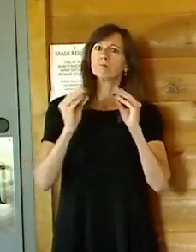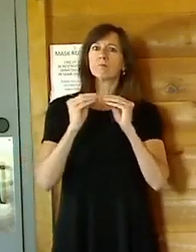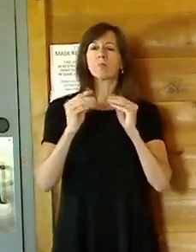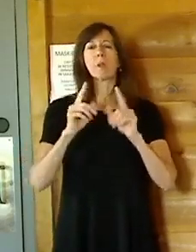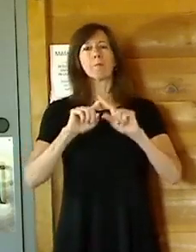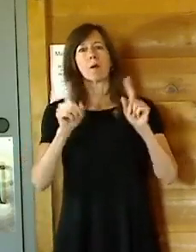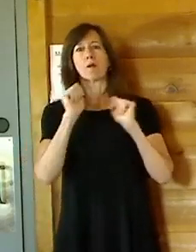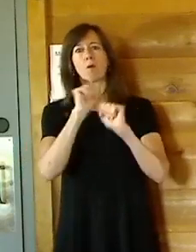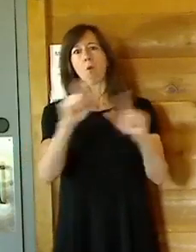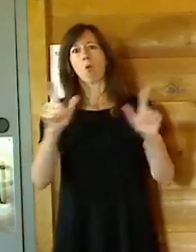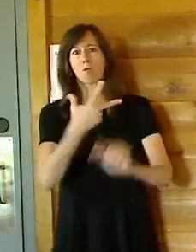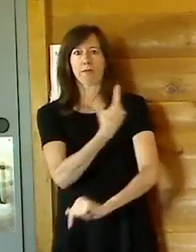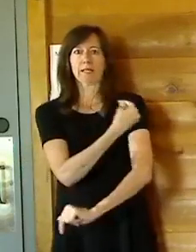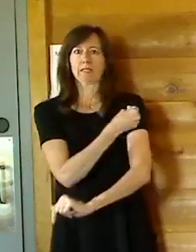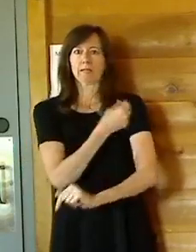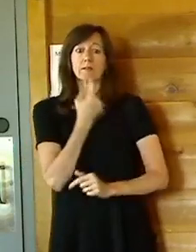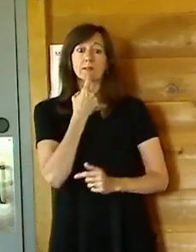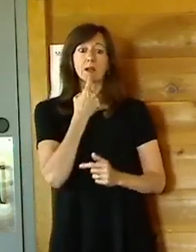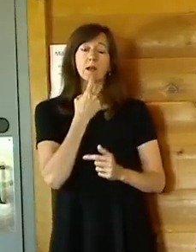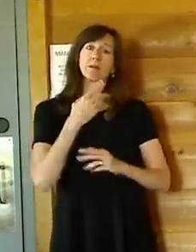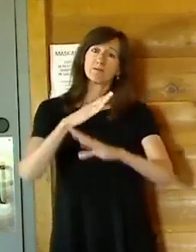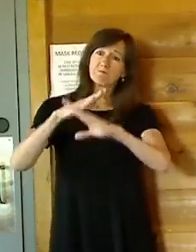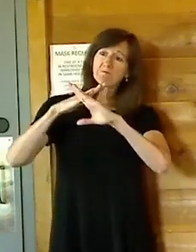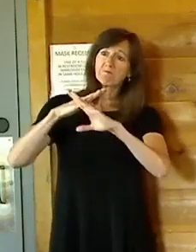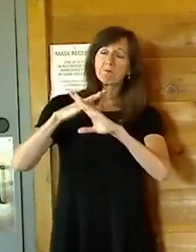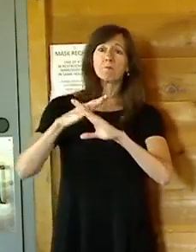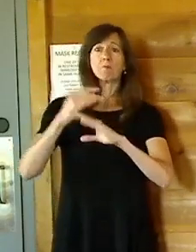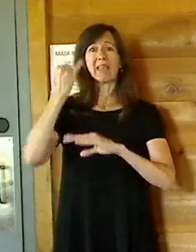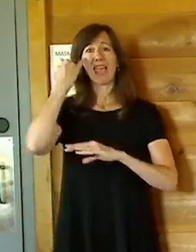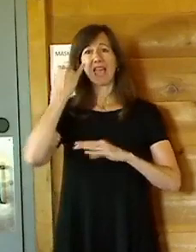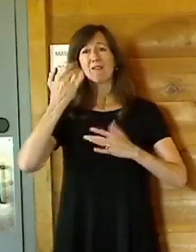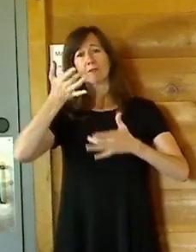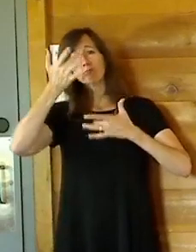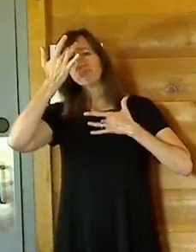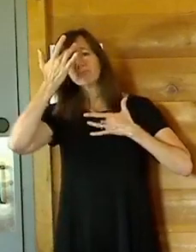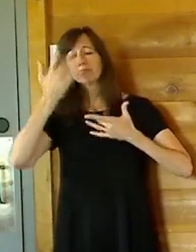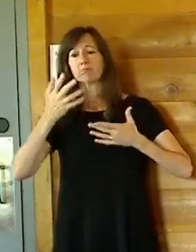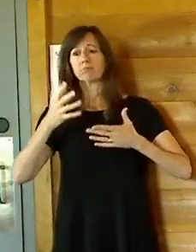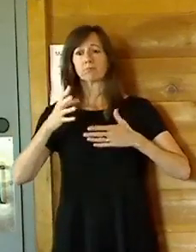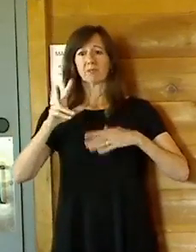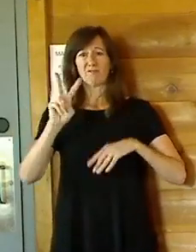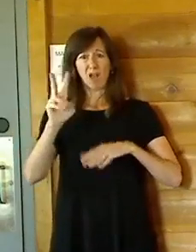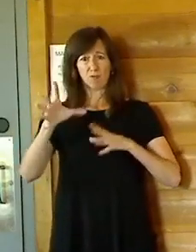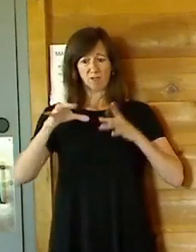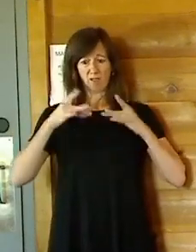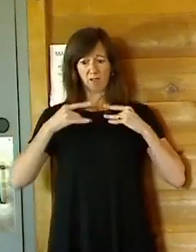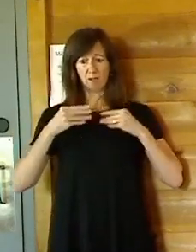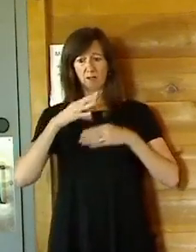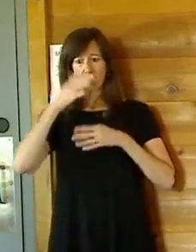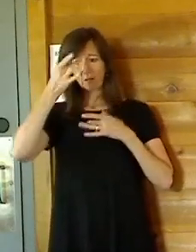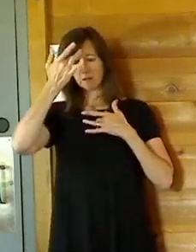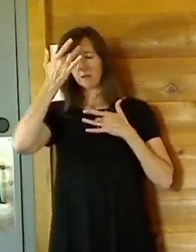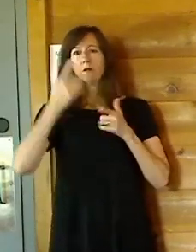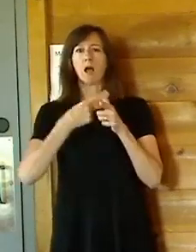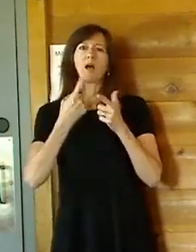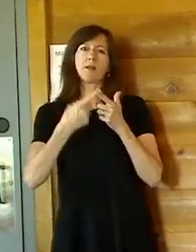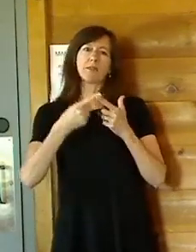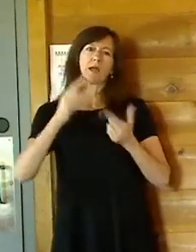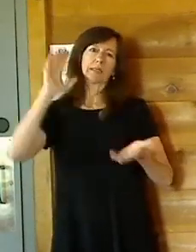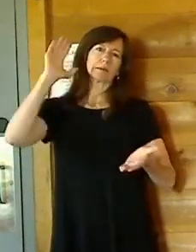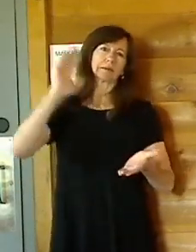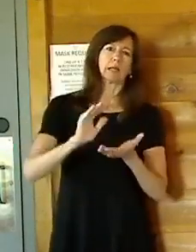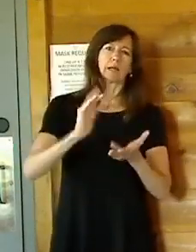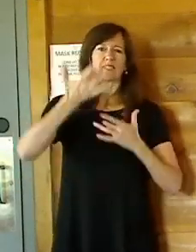even if you were to contract the virus, that it would be in a much, much less severe condition. And that's really the goal here, right, to limit